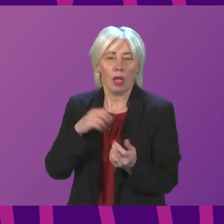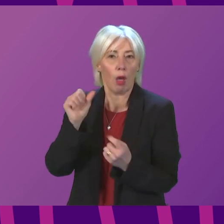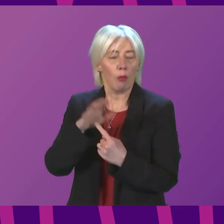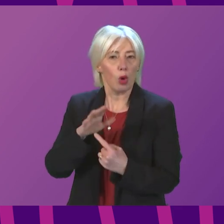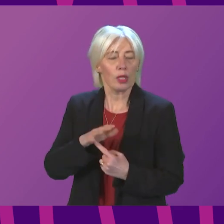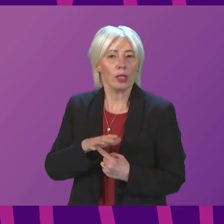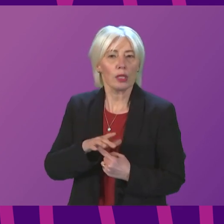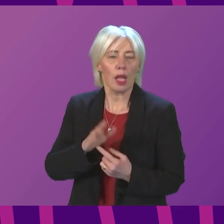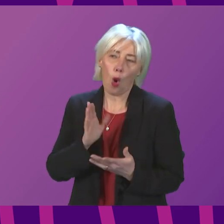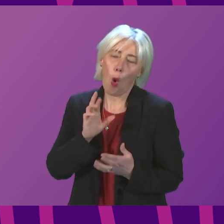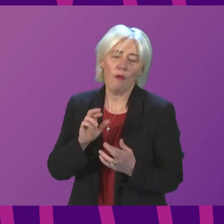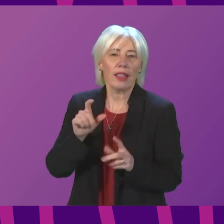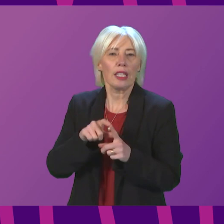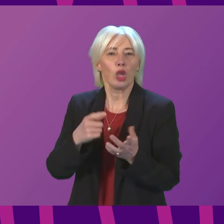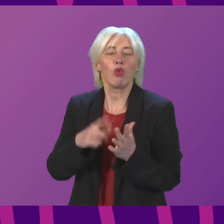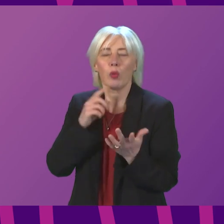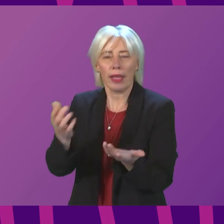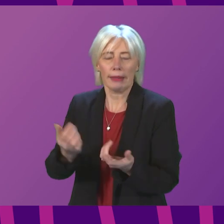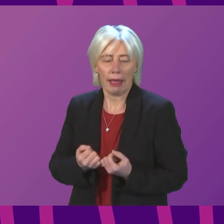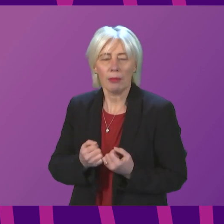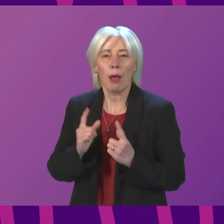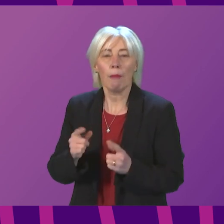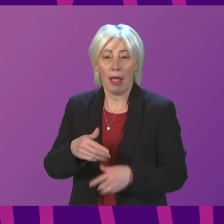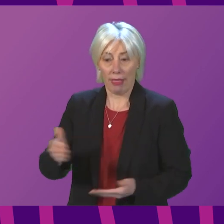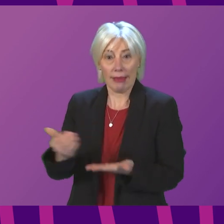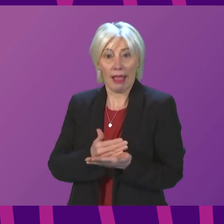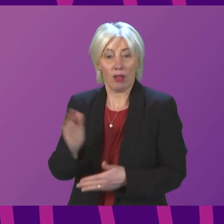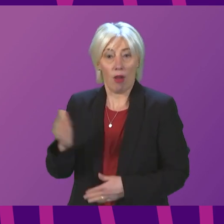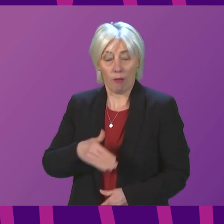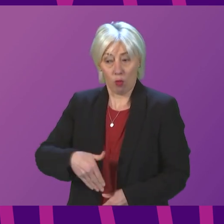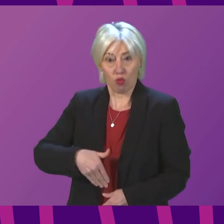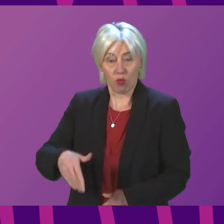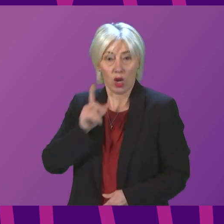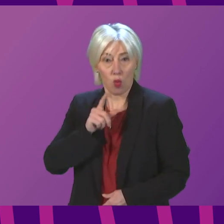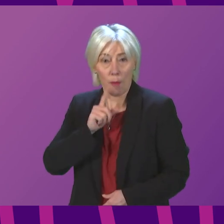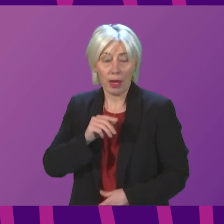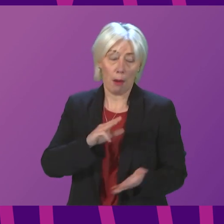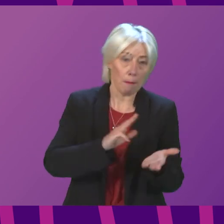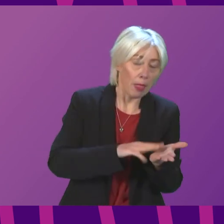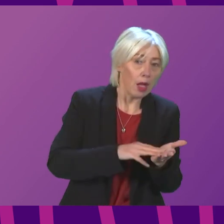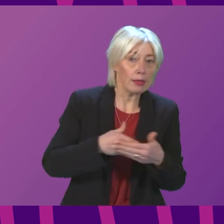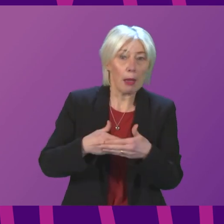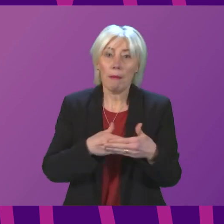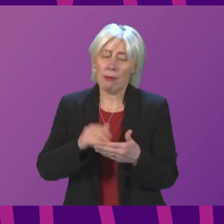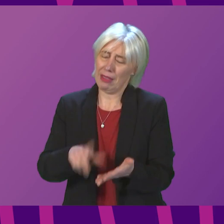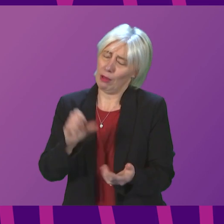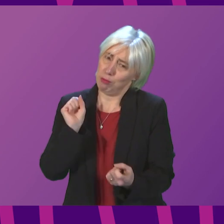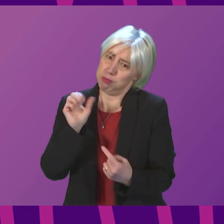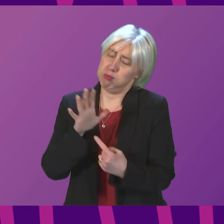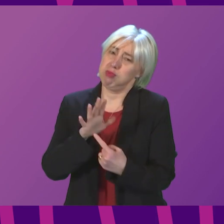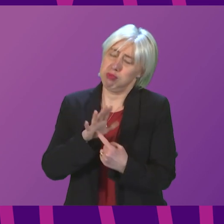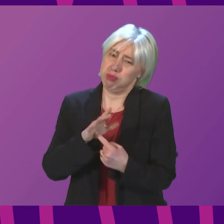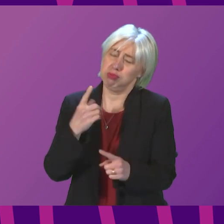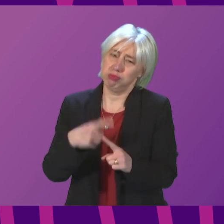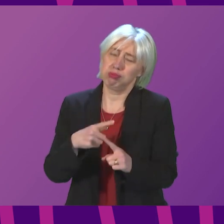Douglas Ross will accept, that the safety of pregnant women, of mothers and babies, is the absolute paramount imperative